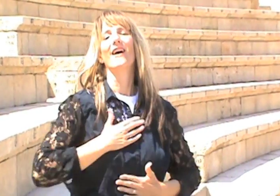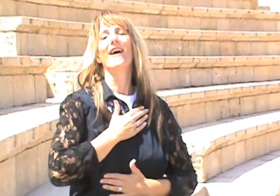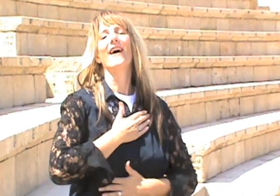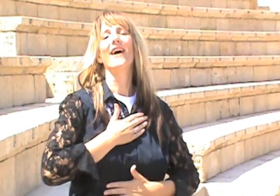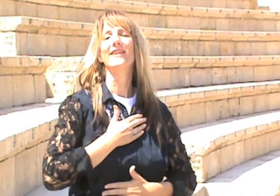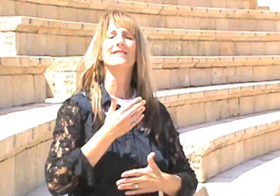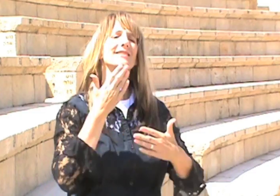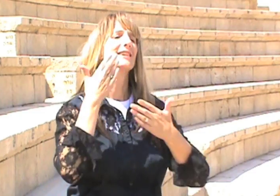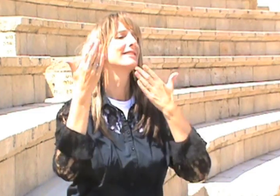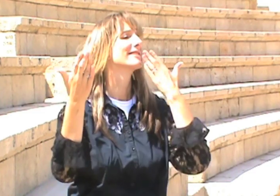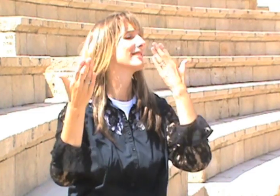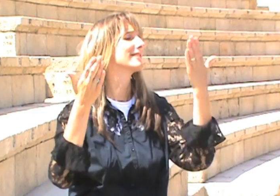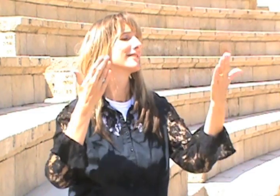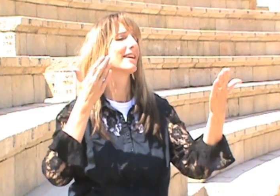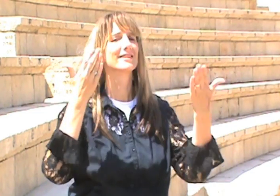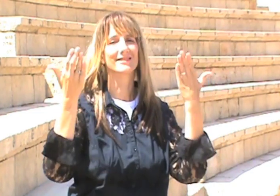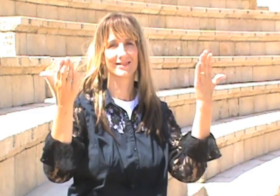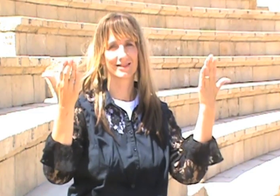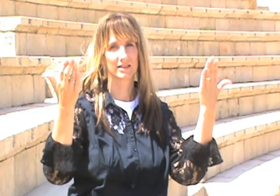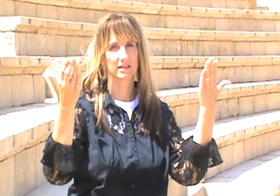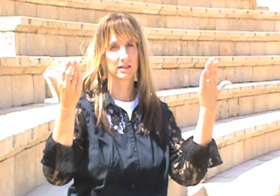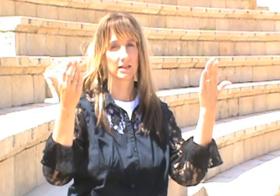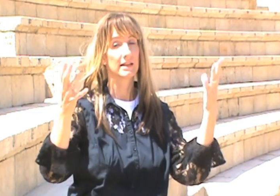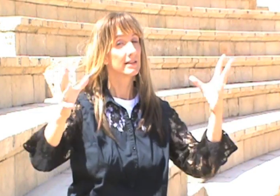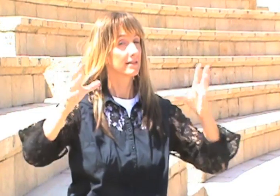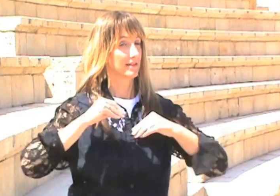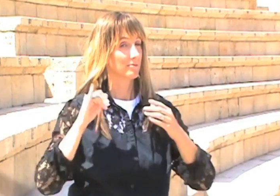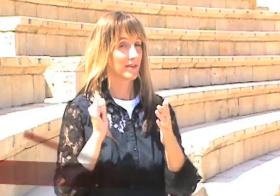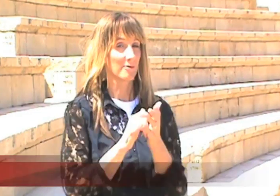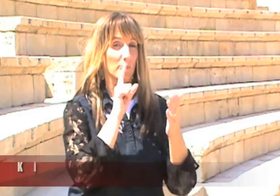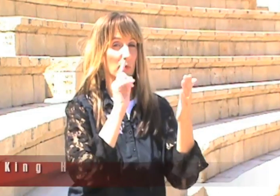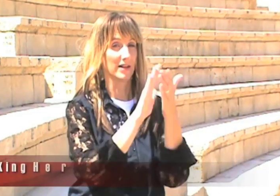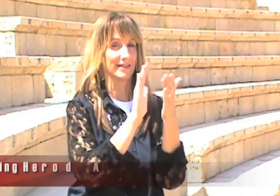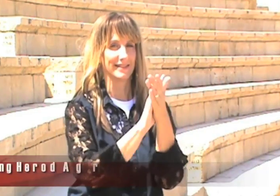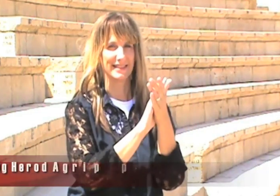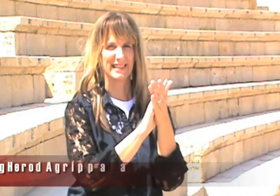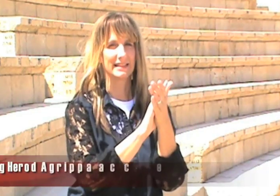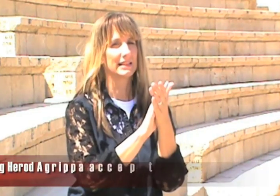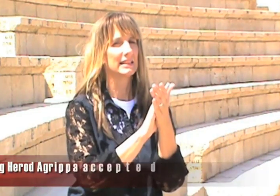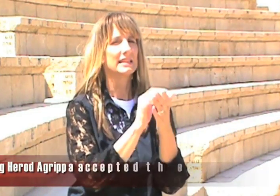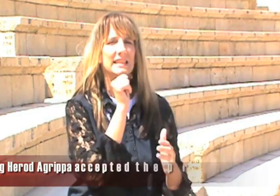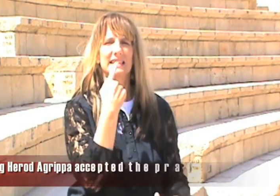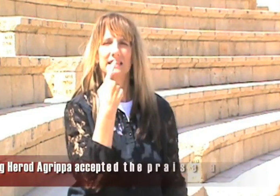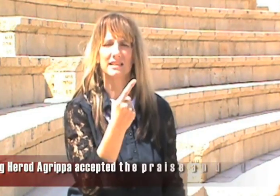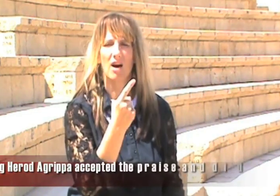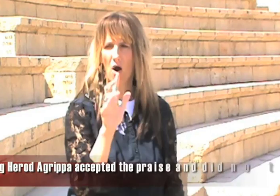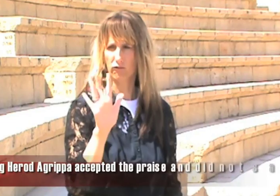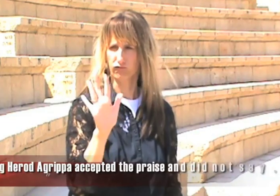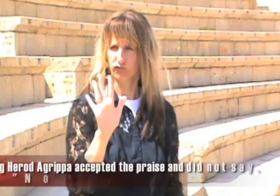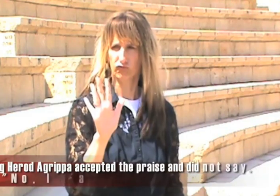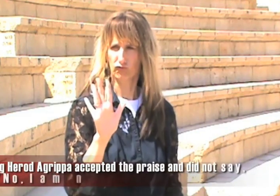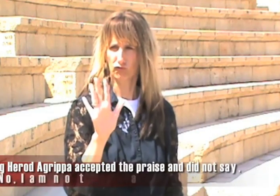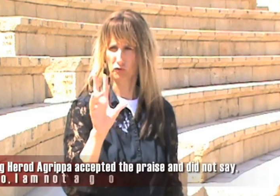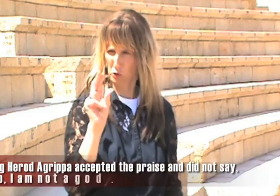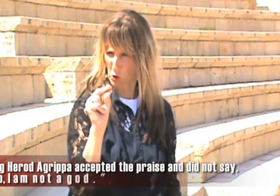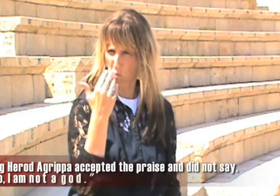He enjoyed it so much. He was, thank you, thank you. He accepted the praise. He didn't say, no,